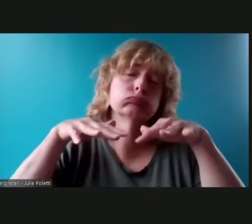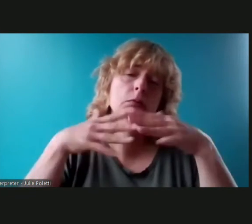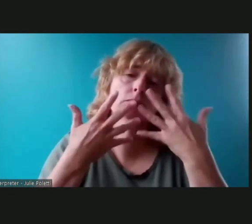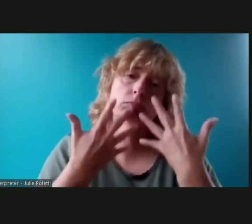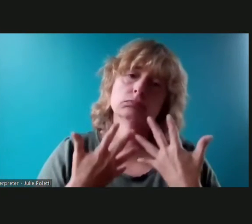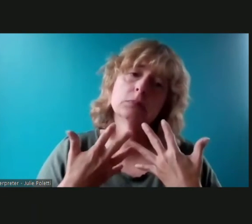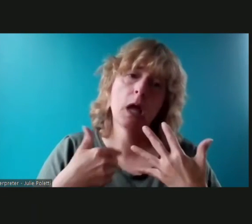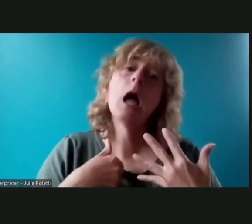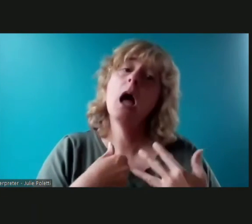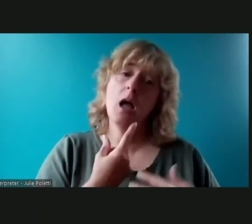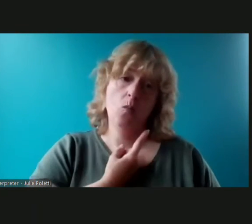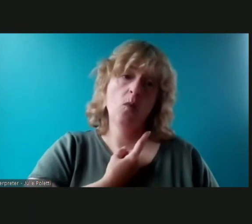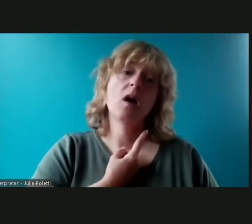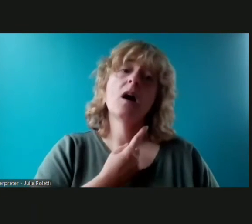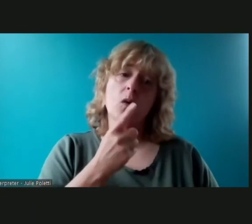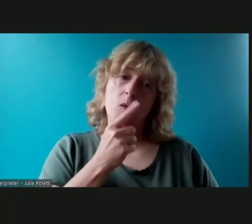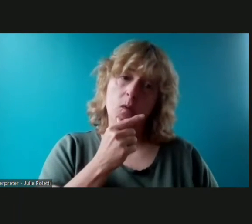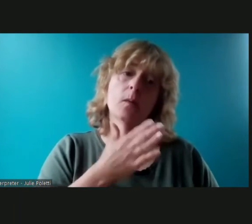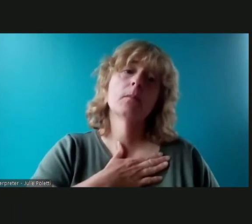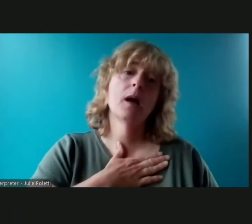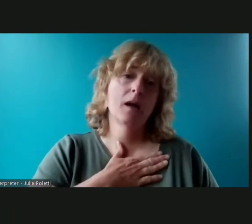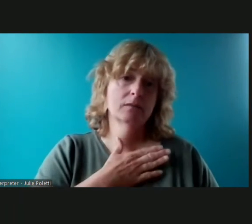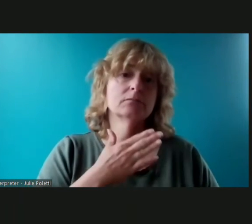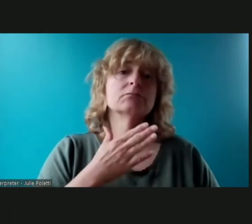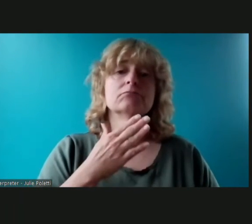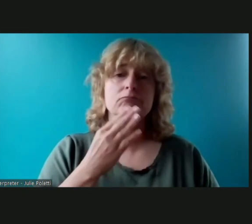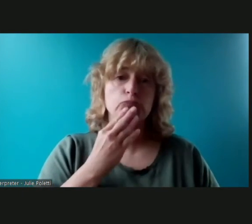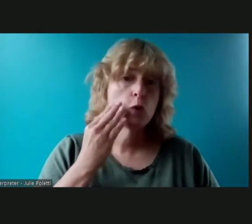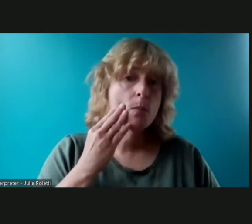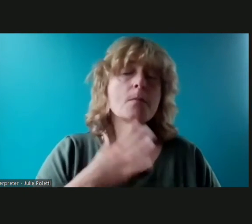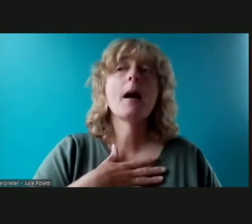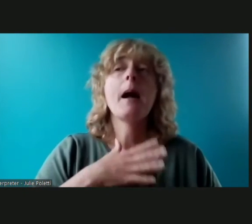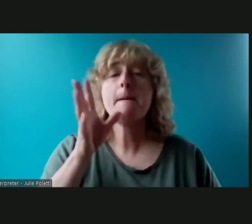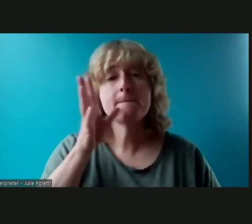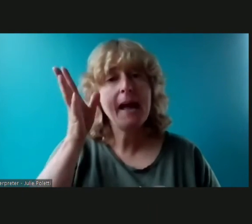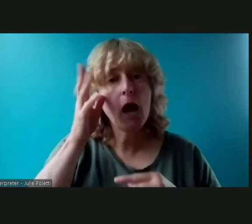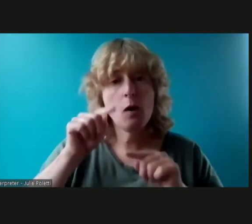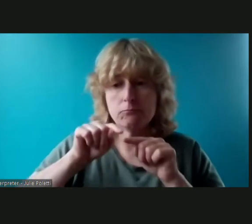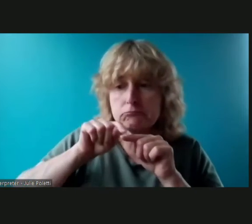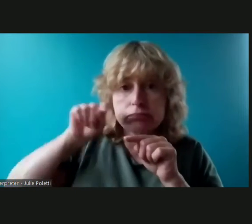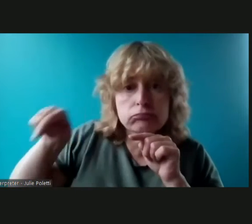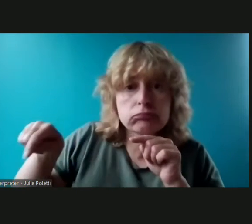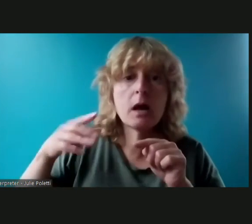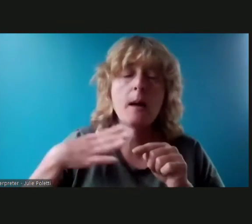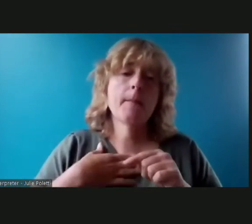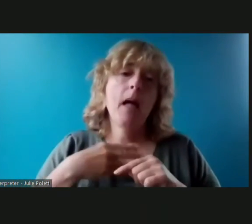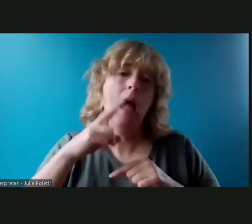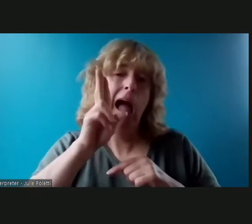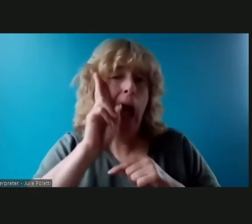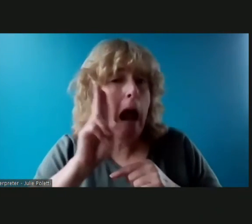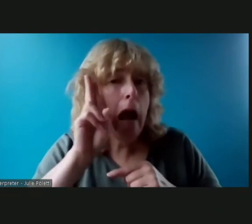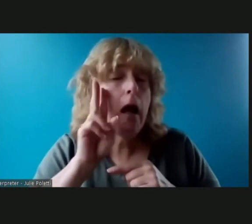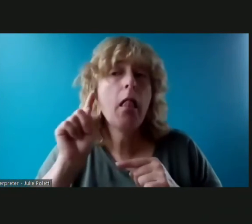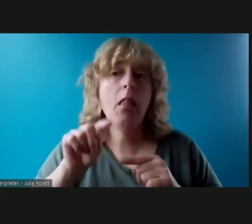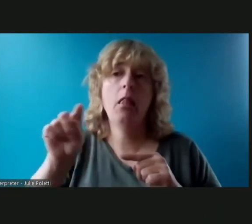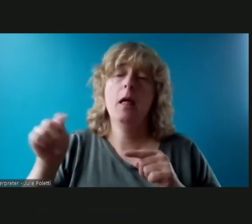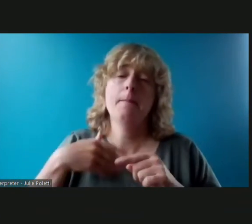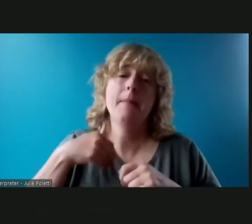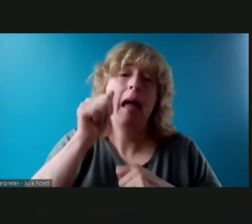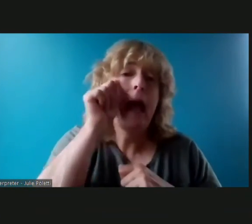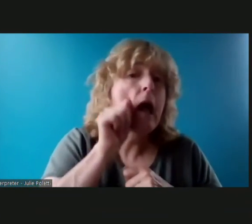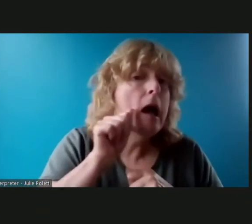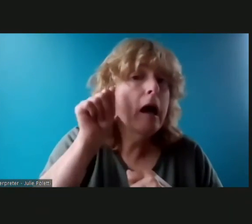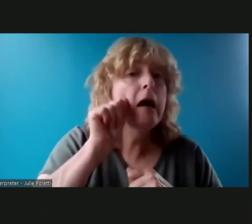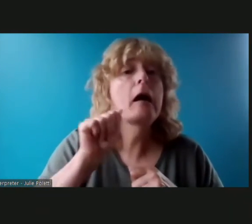one of those residents um so were my parents down the street my uncles my aunts my friends